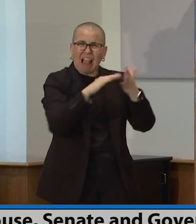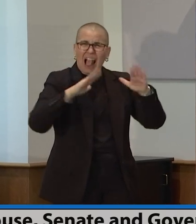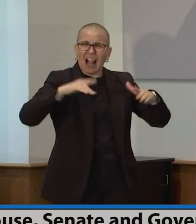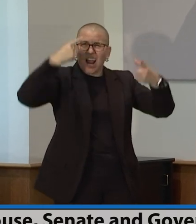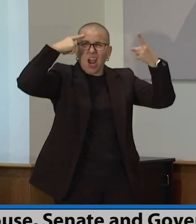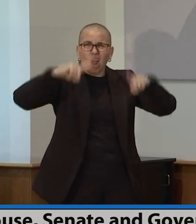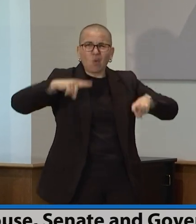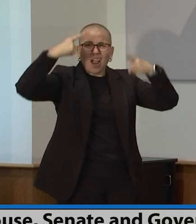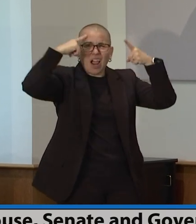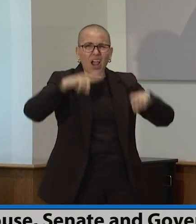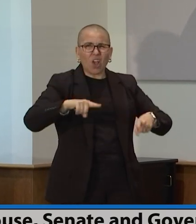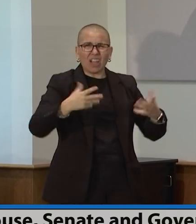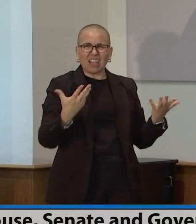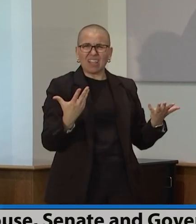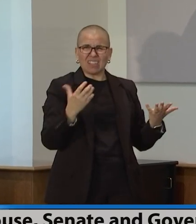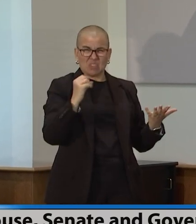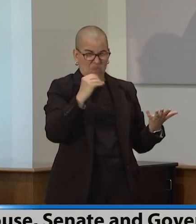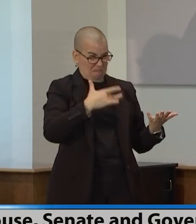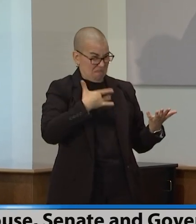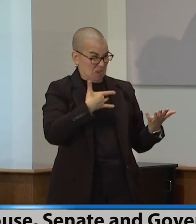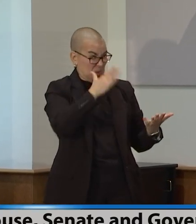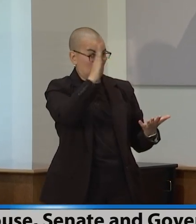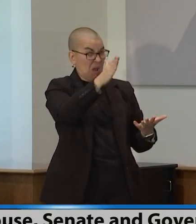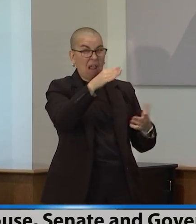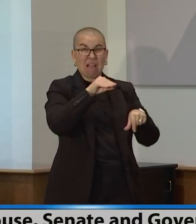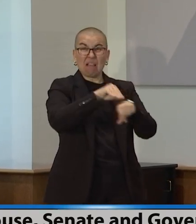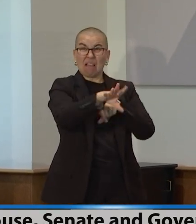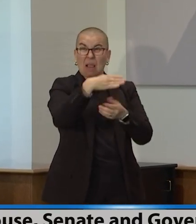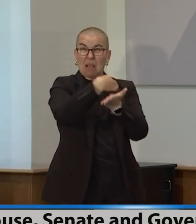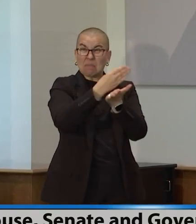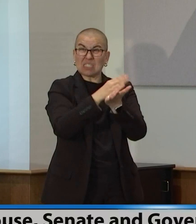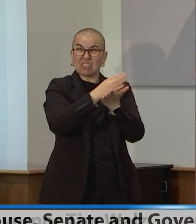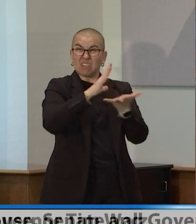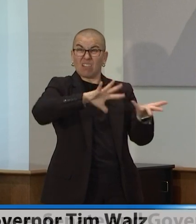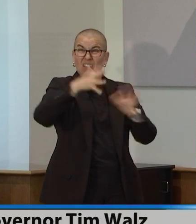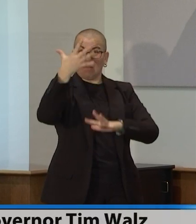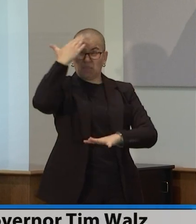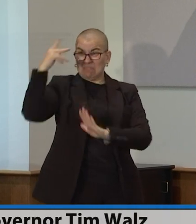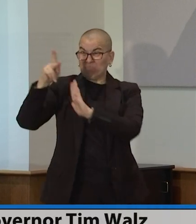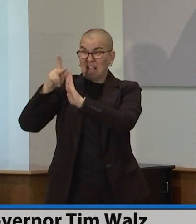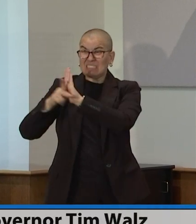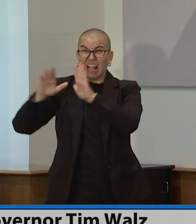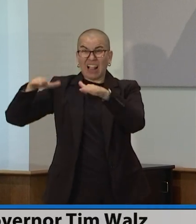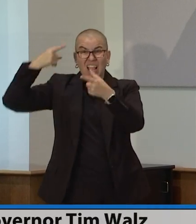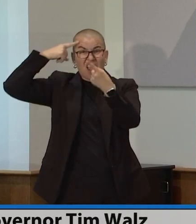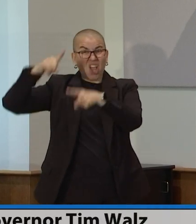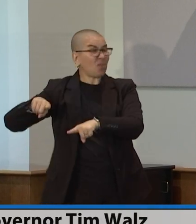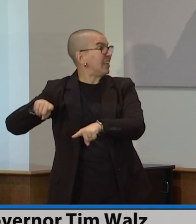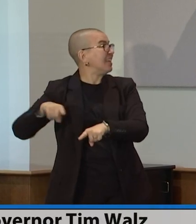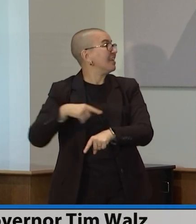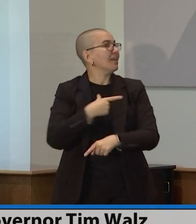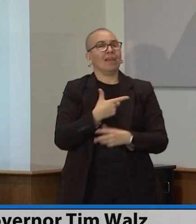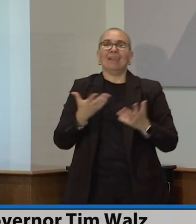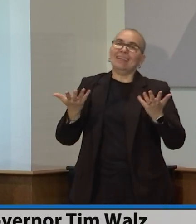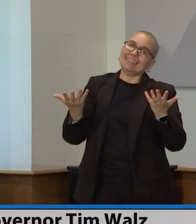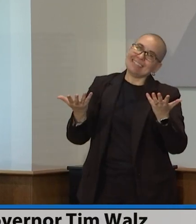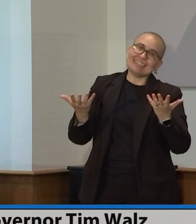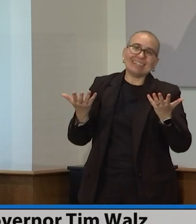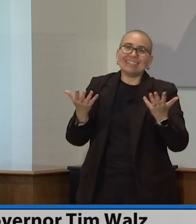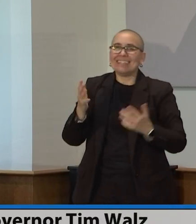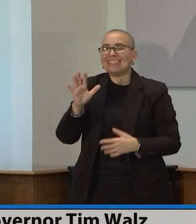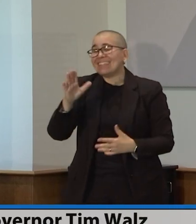a lot of things written down? Well, I think in democracy, there's always a chance, but I don't think so. I think this sets the tone,